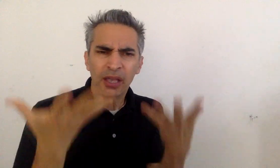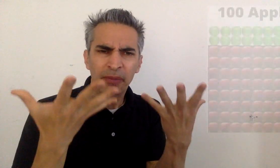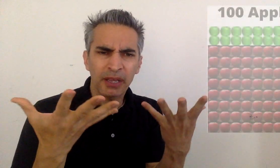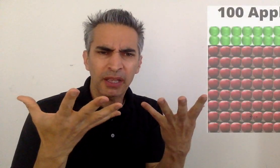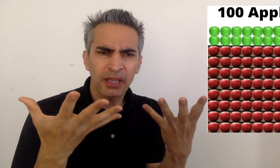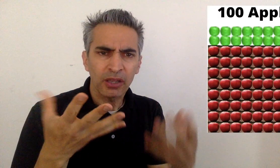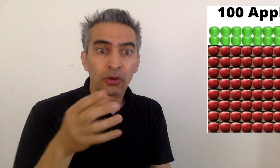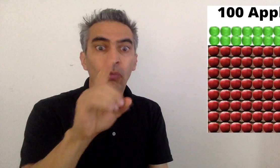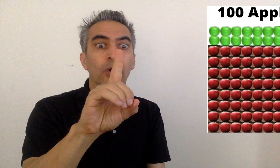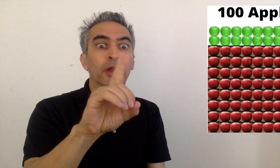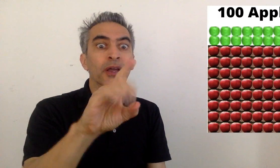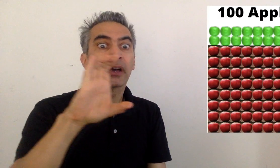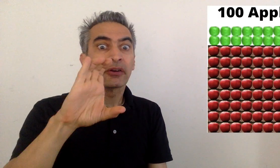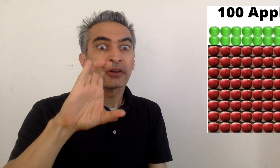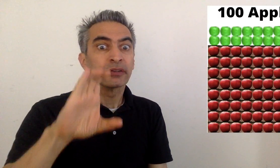100 apples.